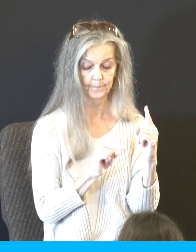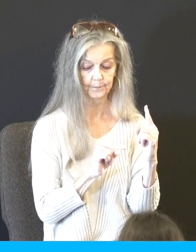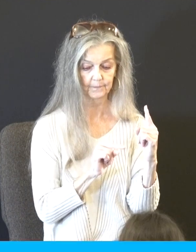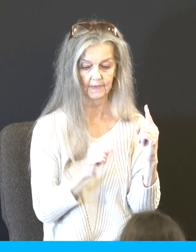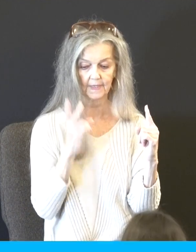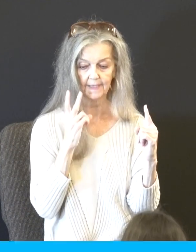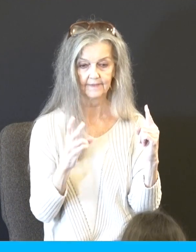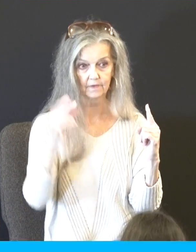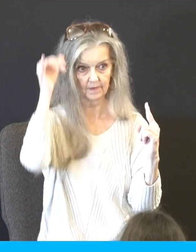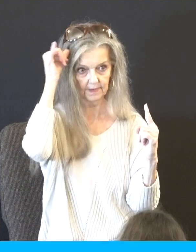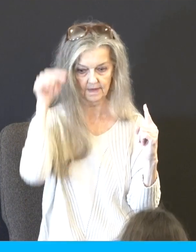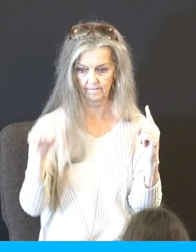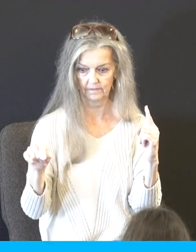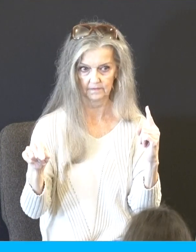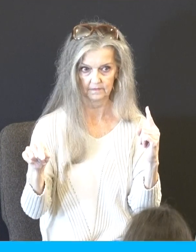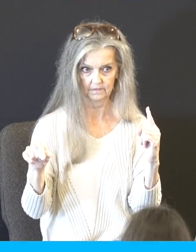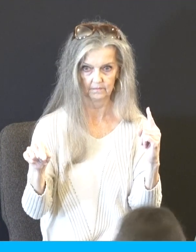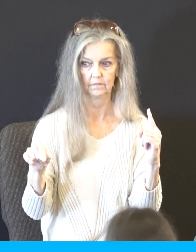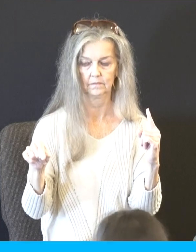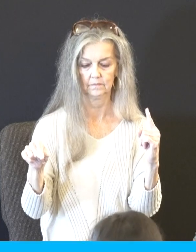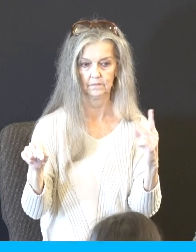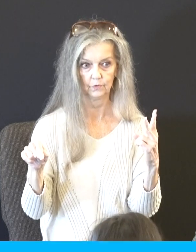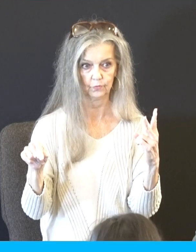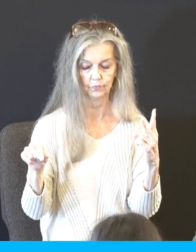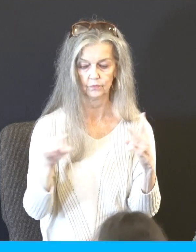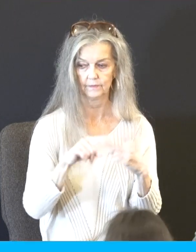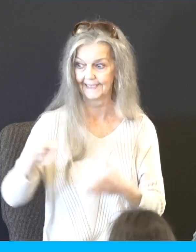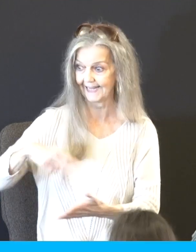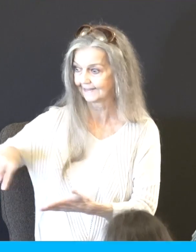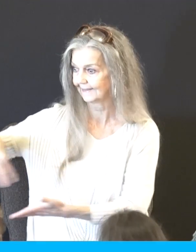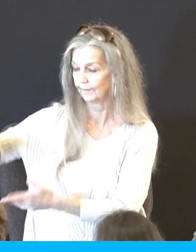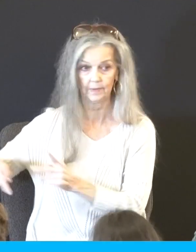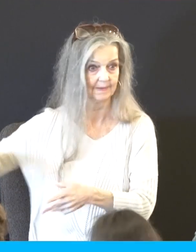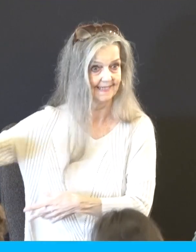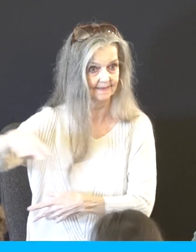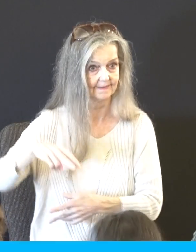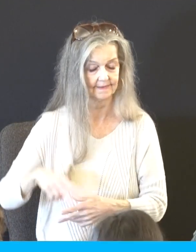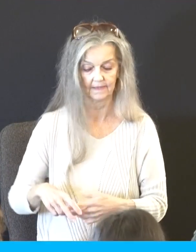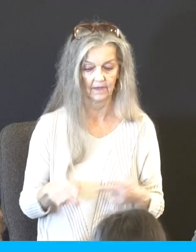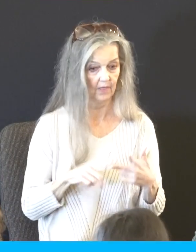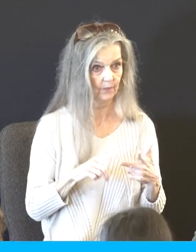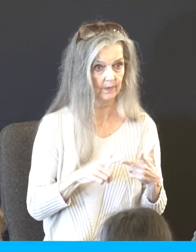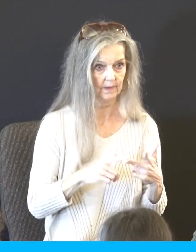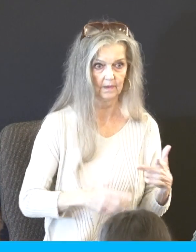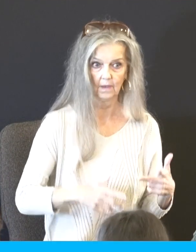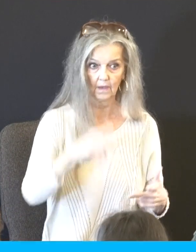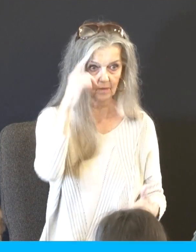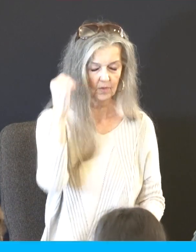calf, one. Two, the dancing. Three, Moses's anger waxed hot. Oh,